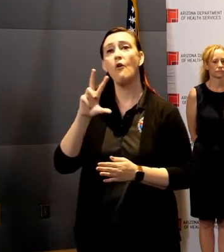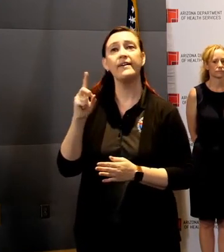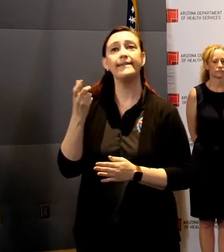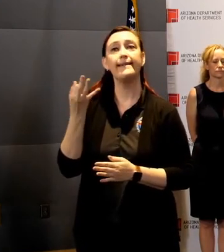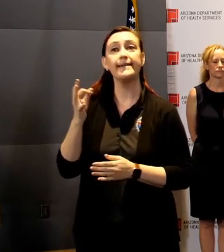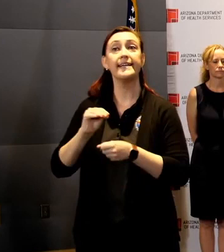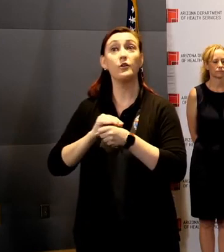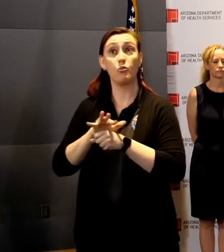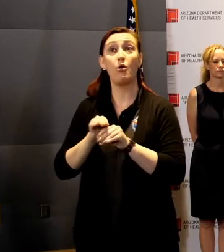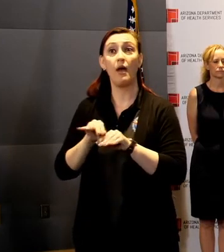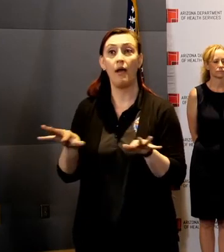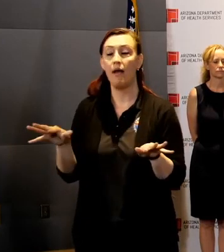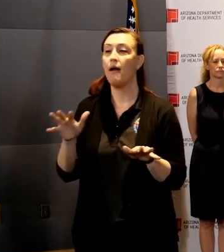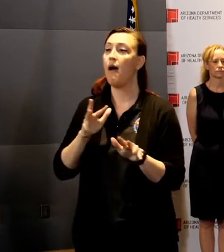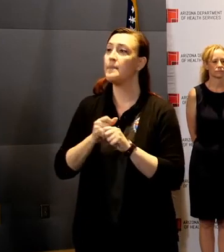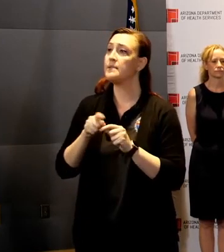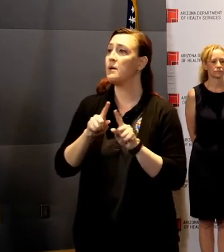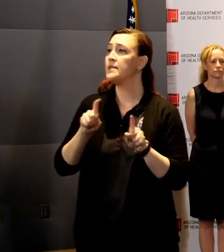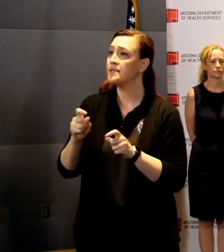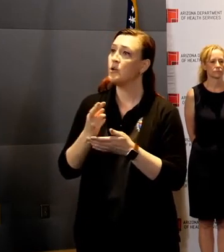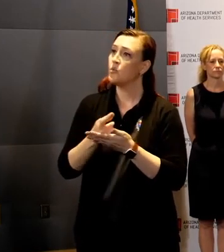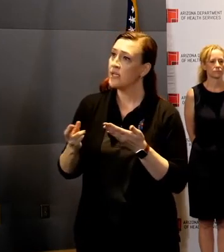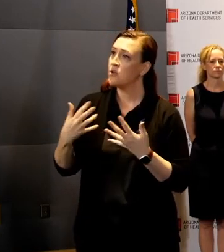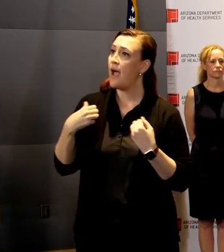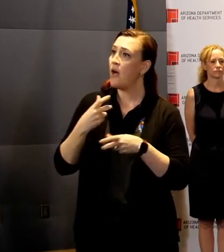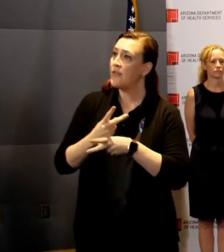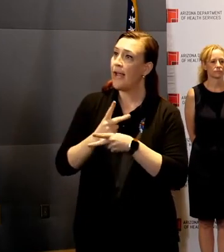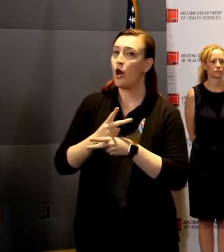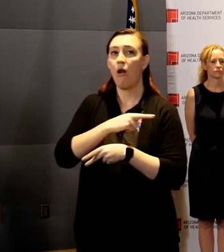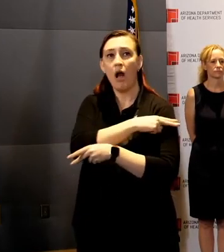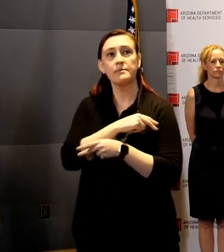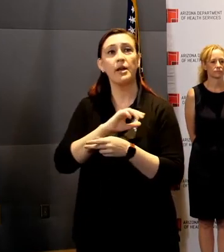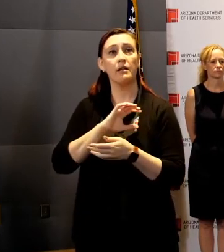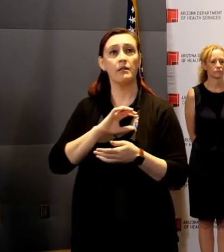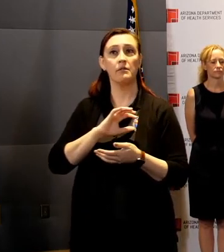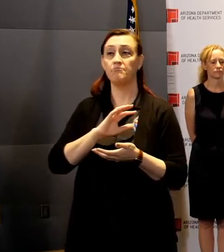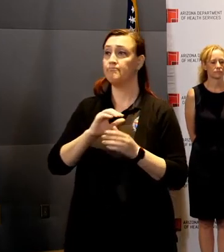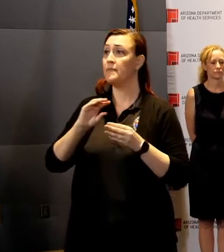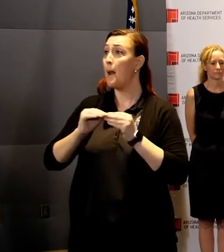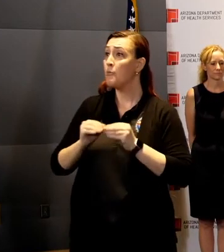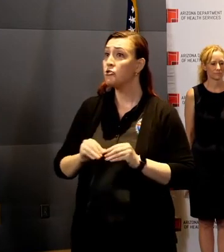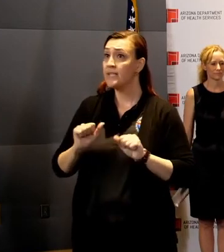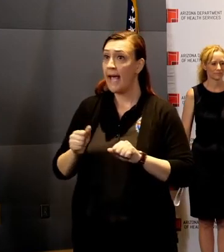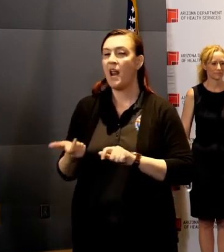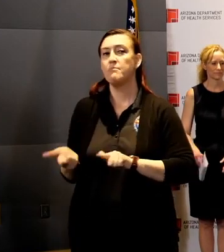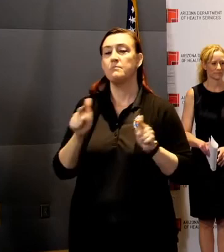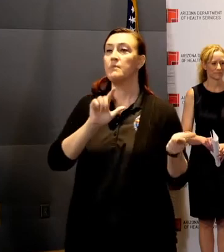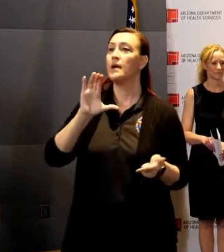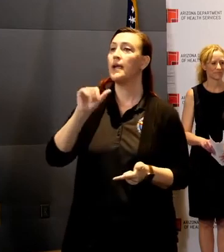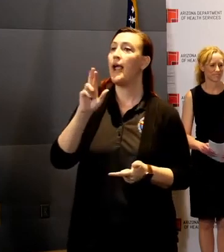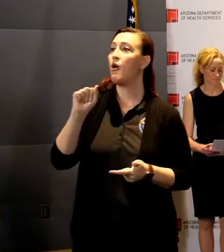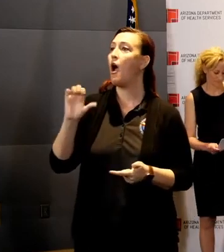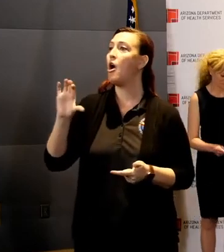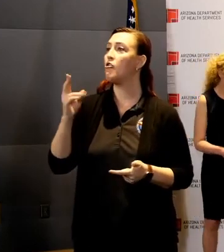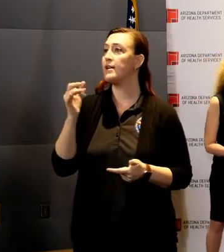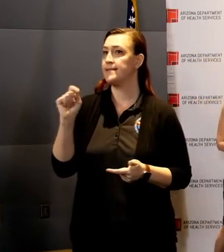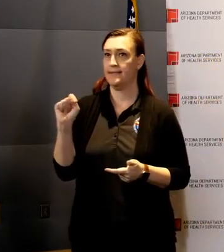updates on testing, resources, and health care capacity, I'm going to hand it over to Dr. Cara Christ. Doctor?